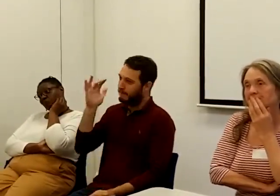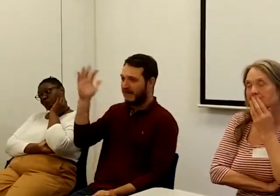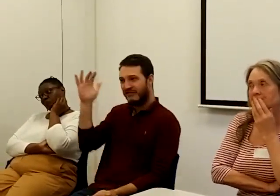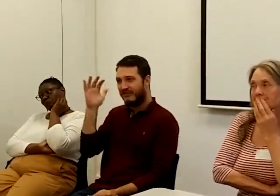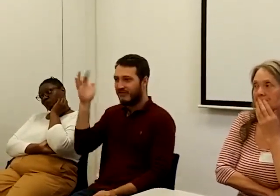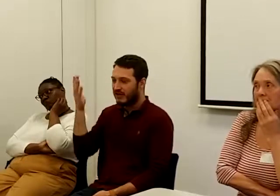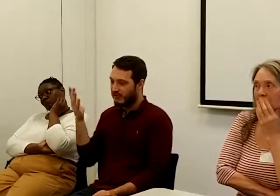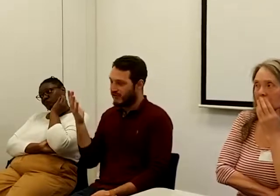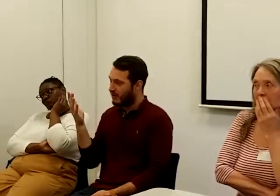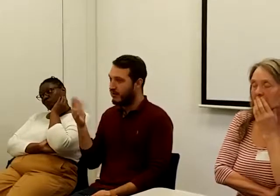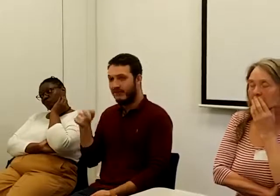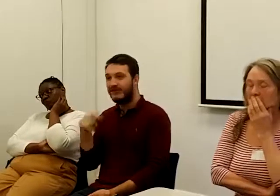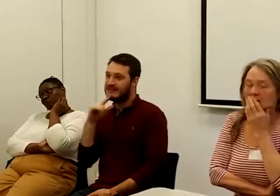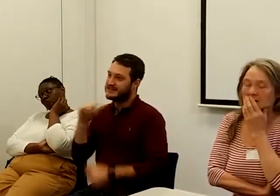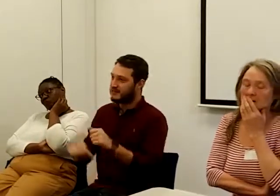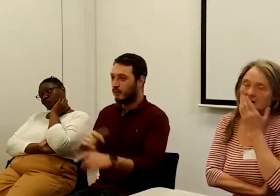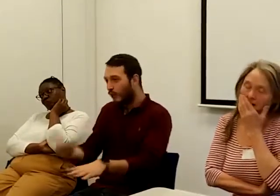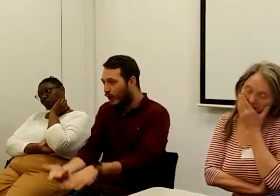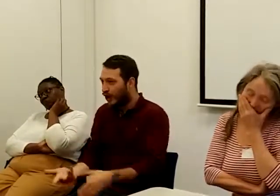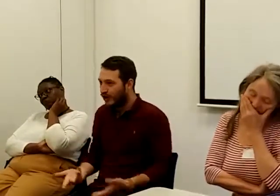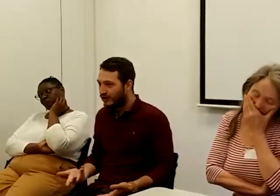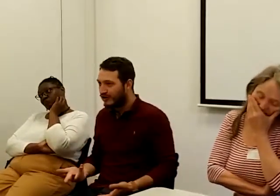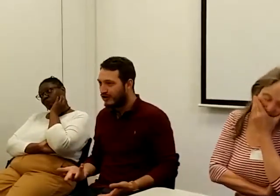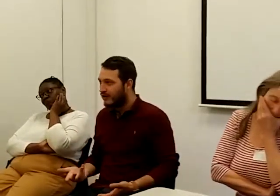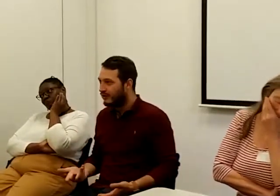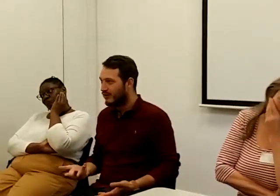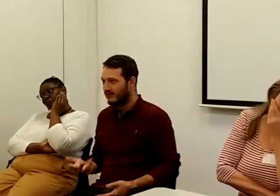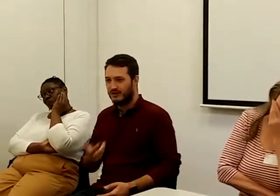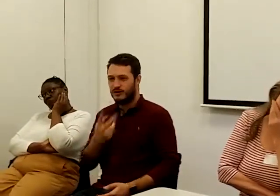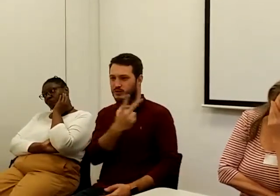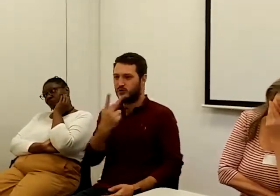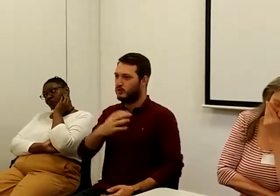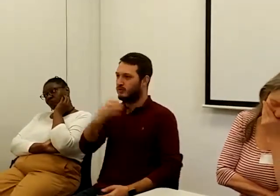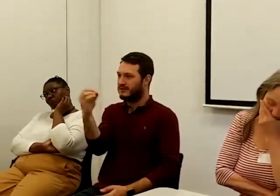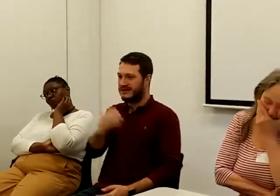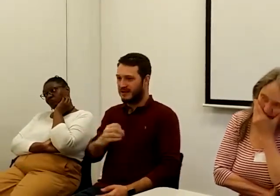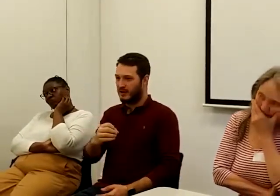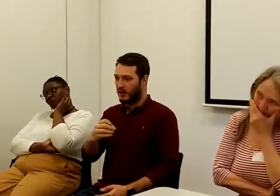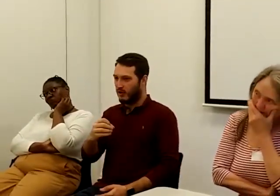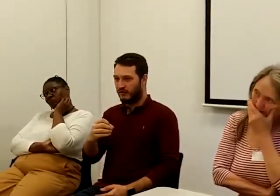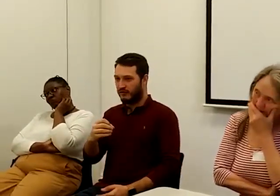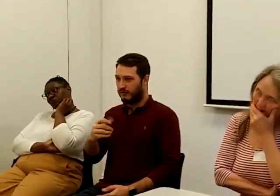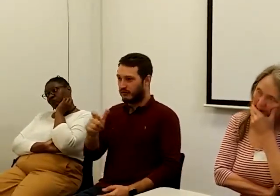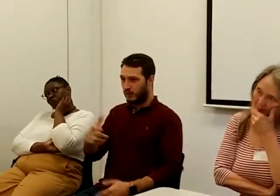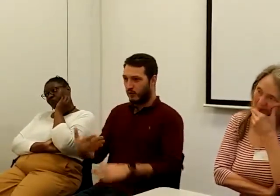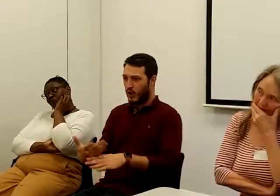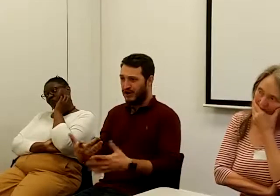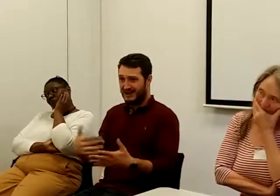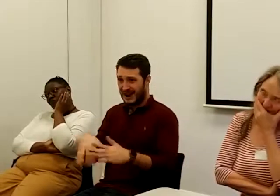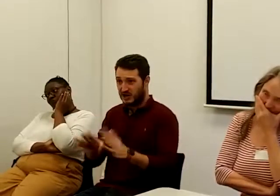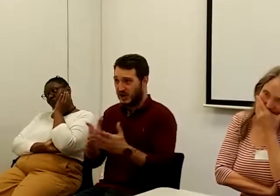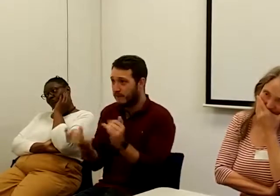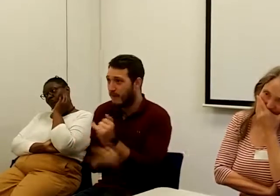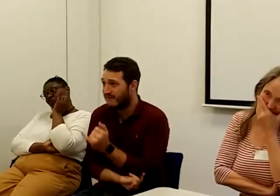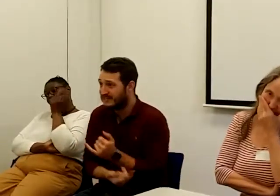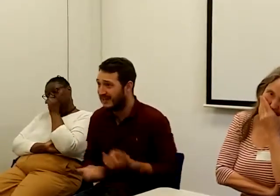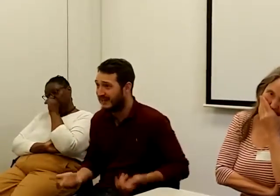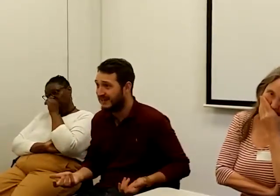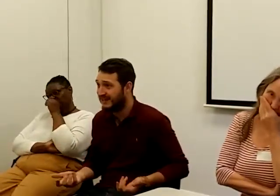work. While we have 22% of workers in poverty, you know, we're just caught up in an ideological